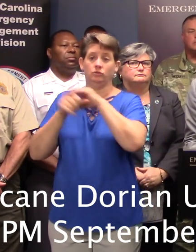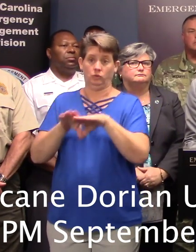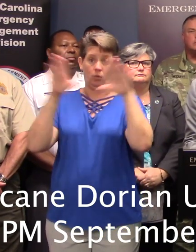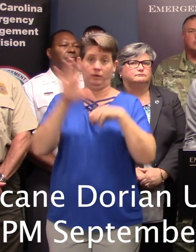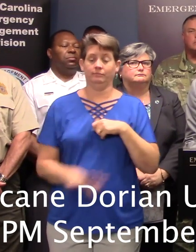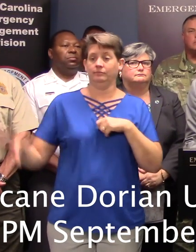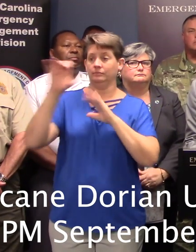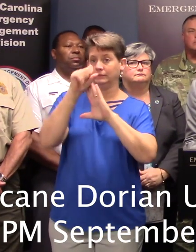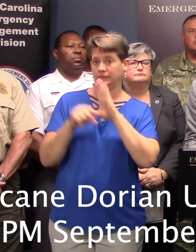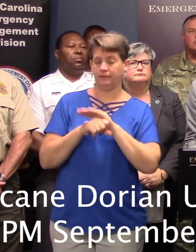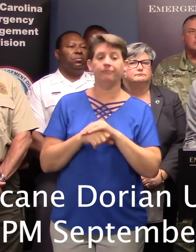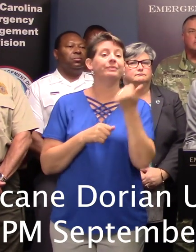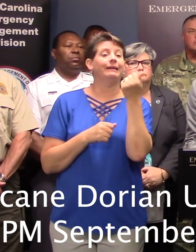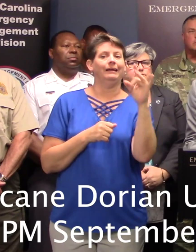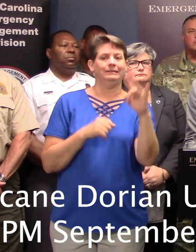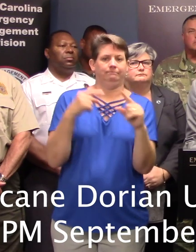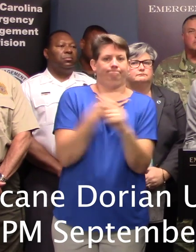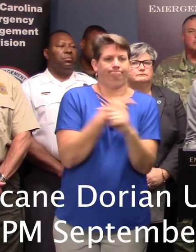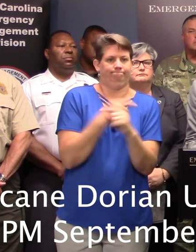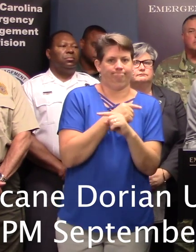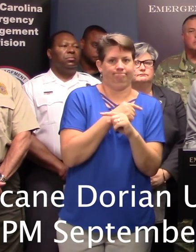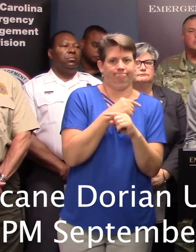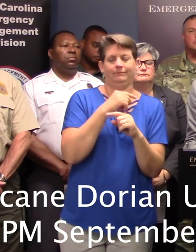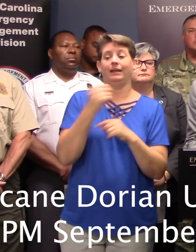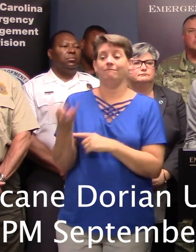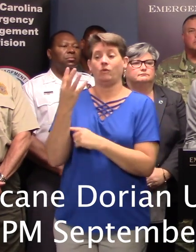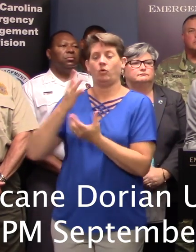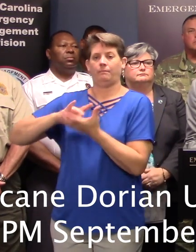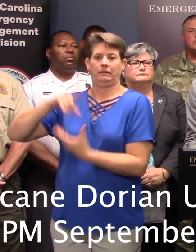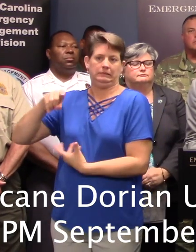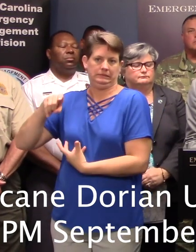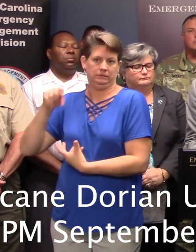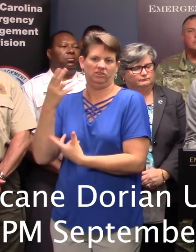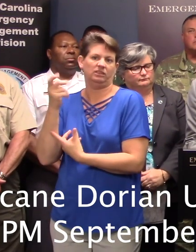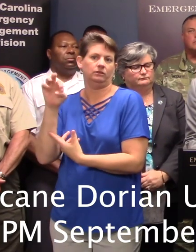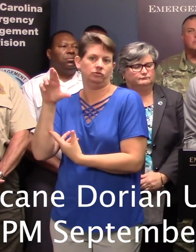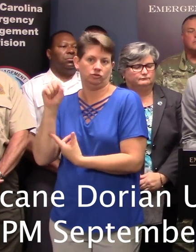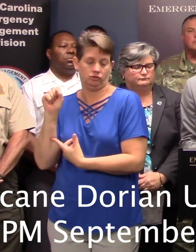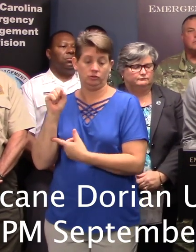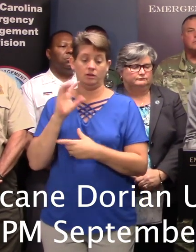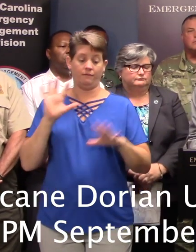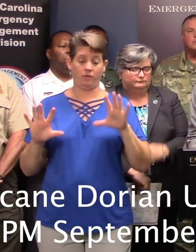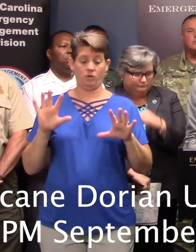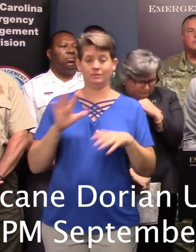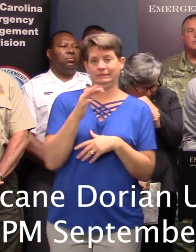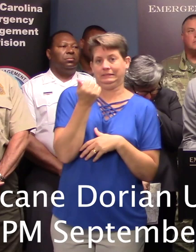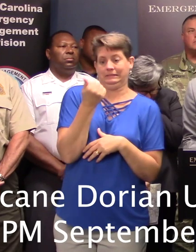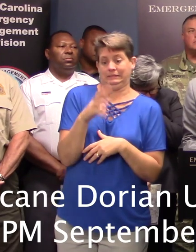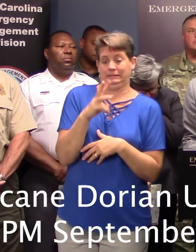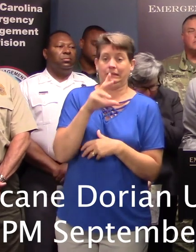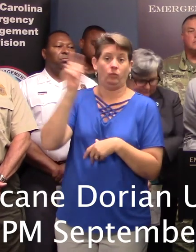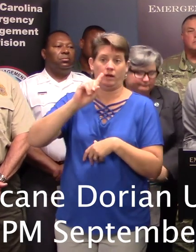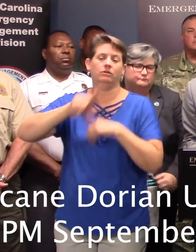state. 18 are general population shelters and four medical needs shelters and these shelters, 16 are utilizing